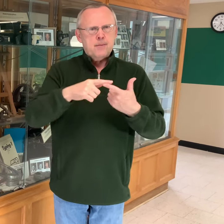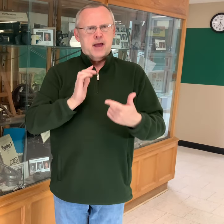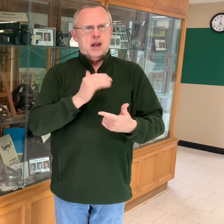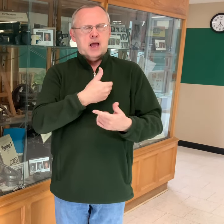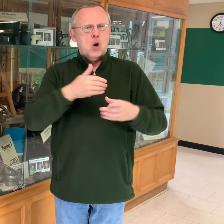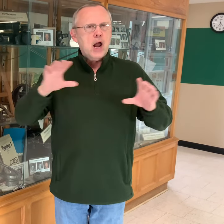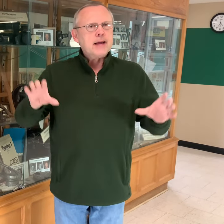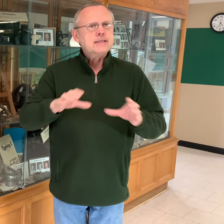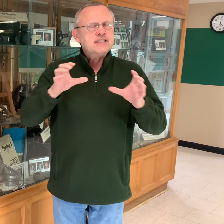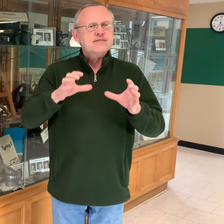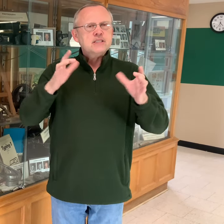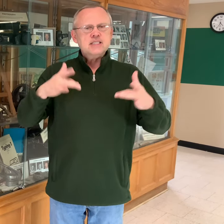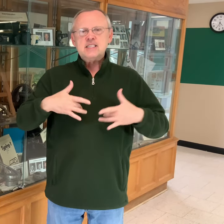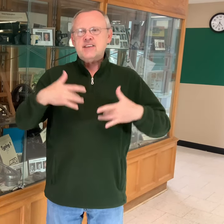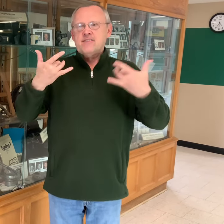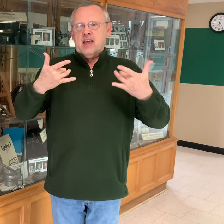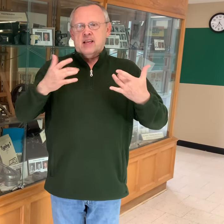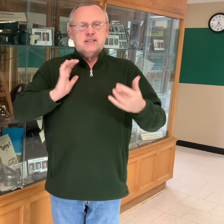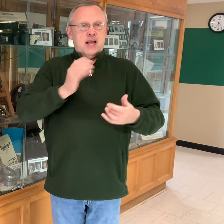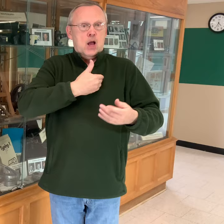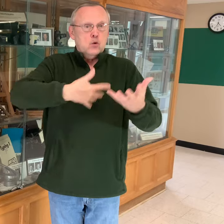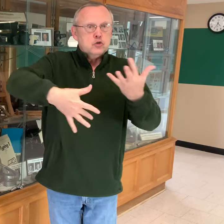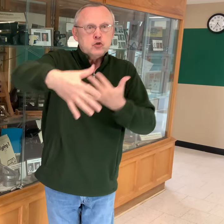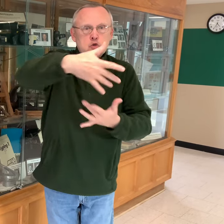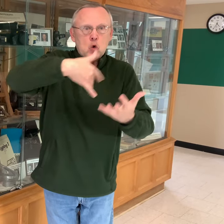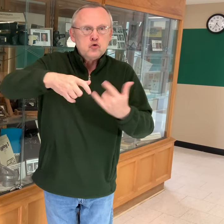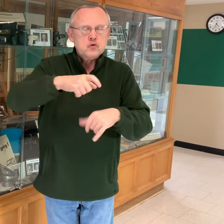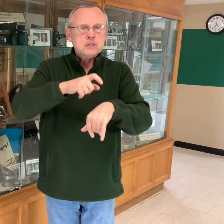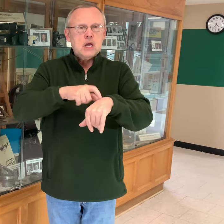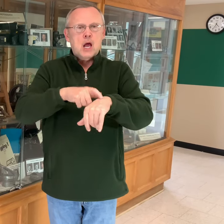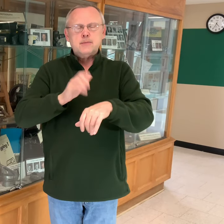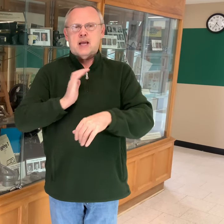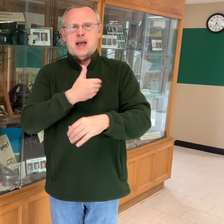social time, and our educational time.